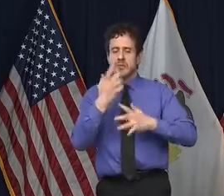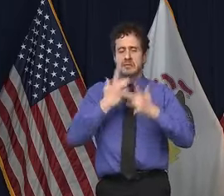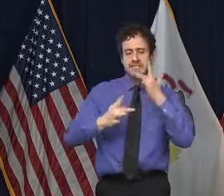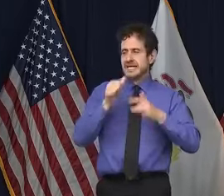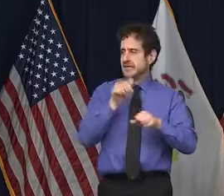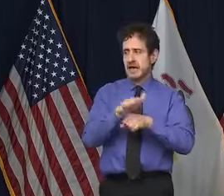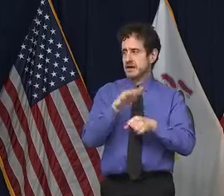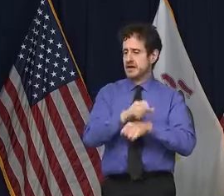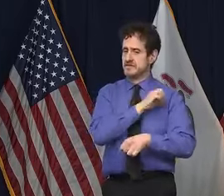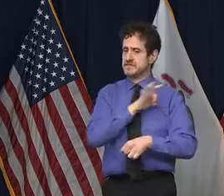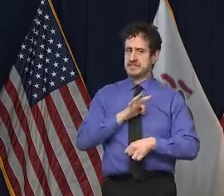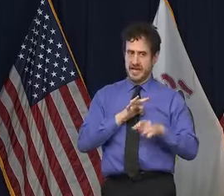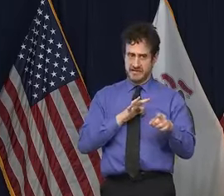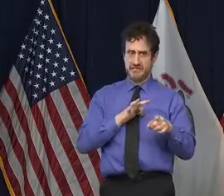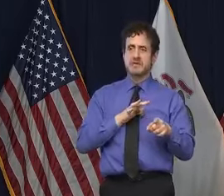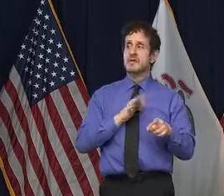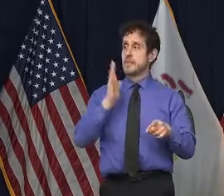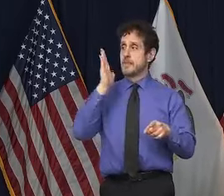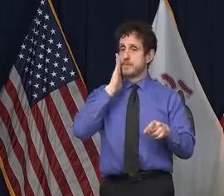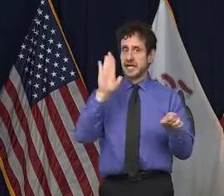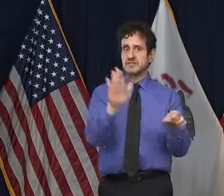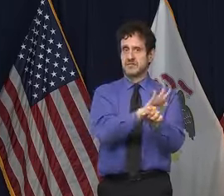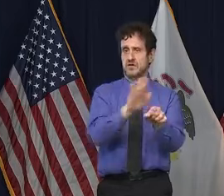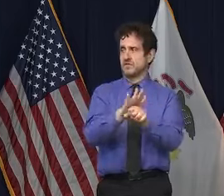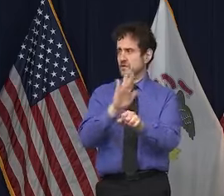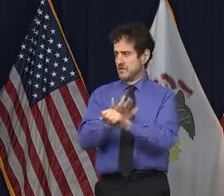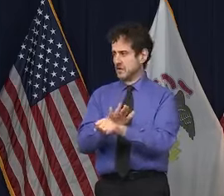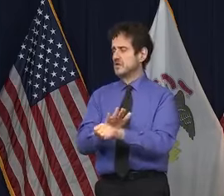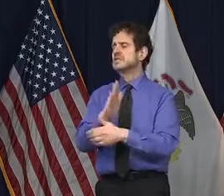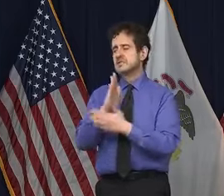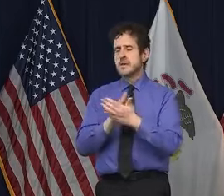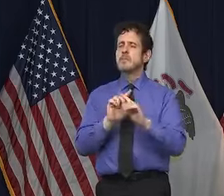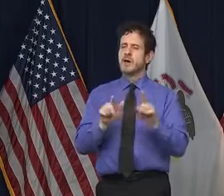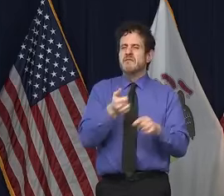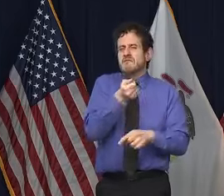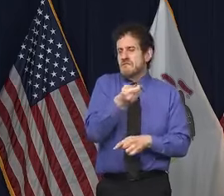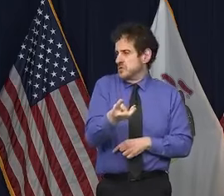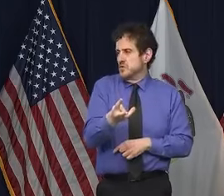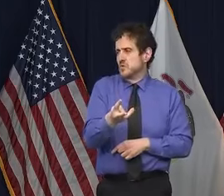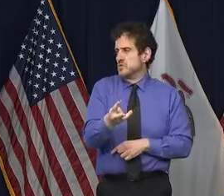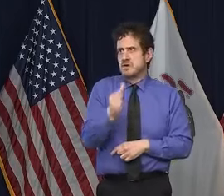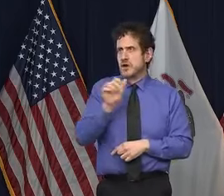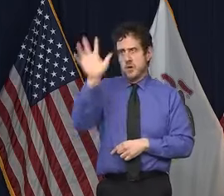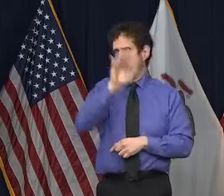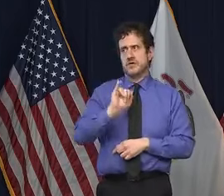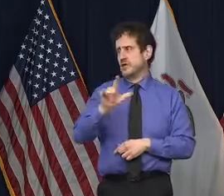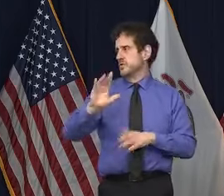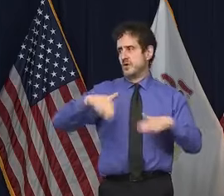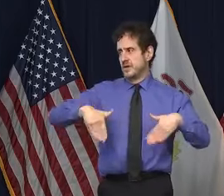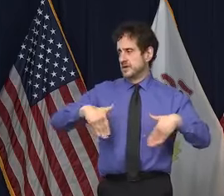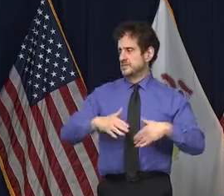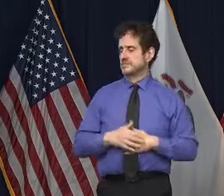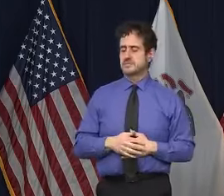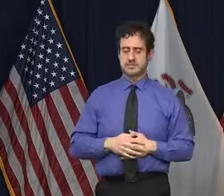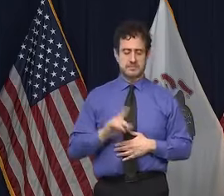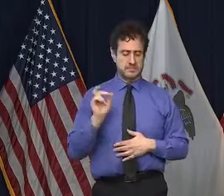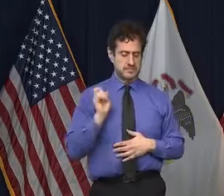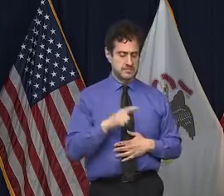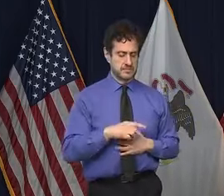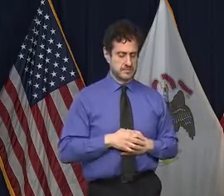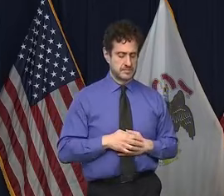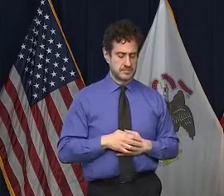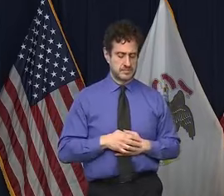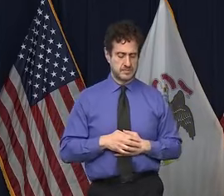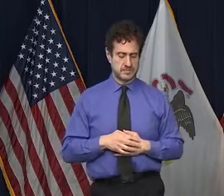because they've sort of reached the peak of beds that they can staff properly. But it's not widespread. Rich Miller at Capital